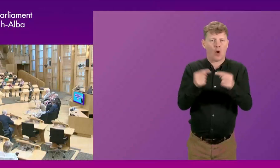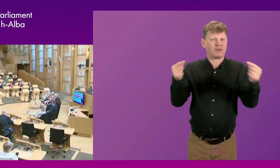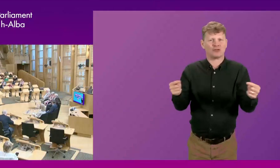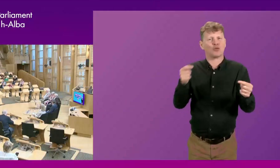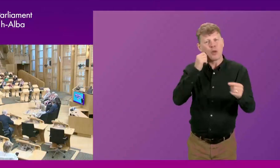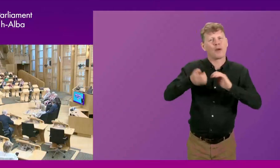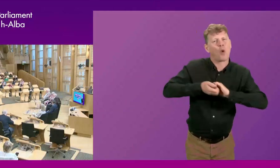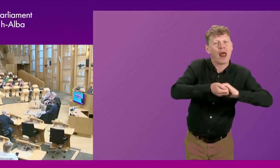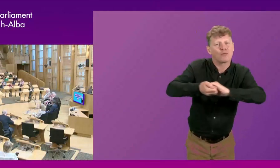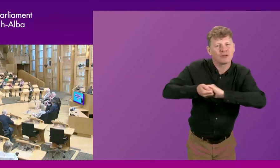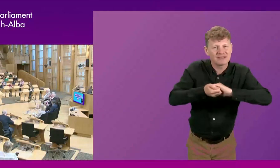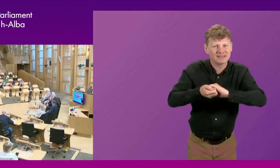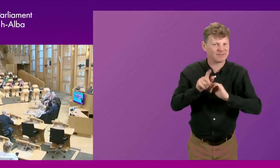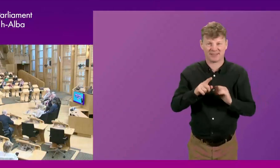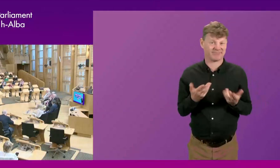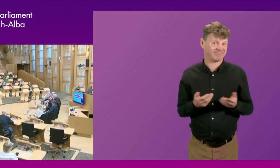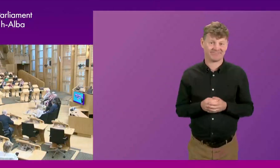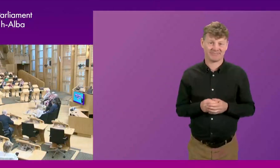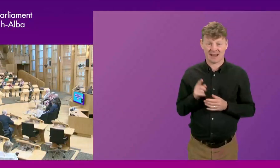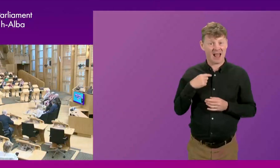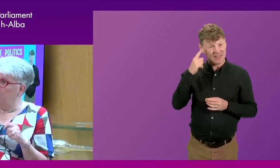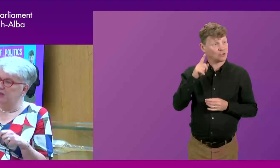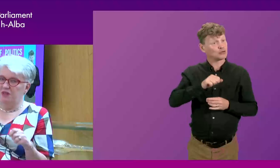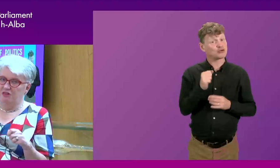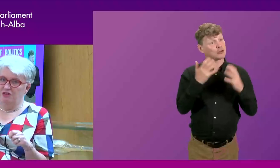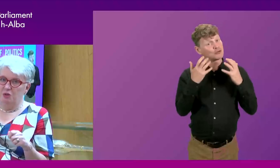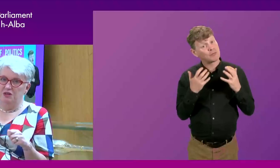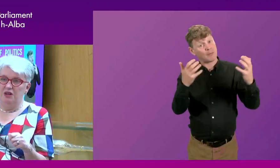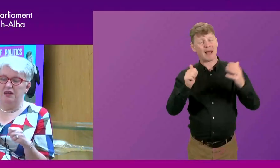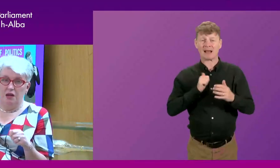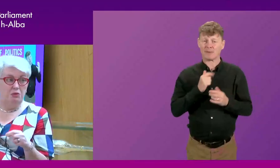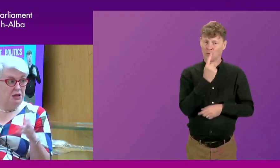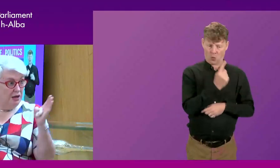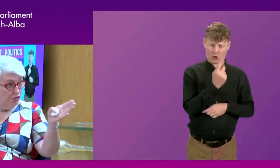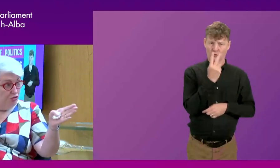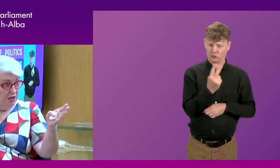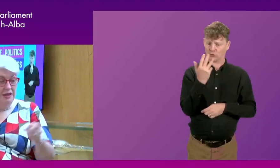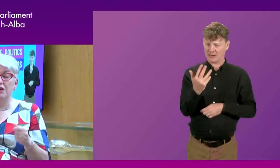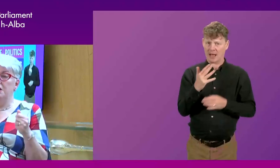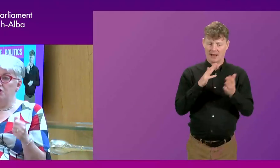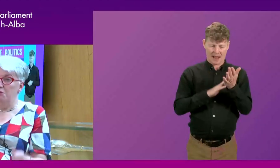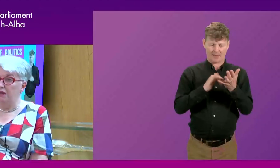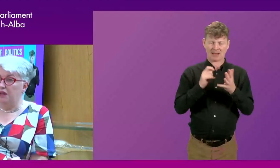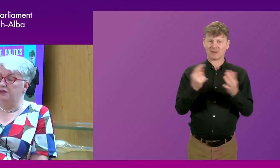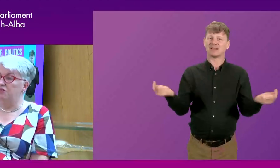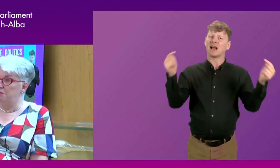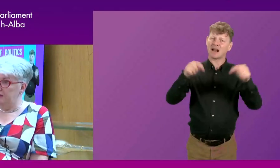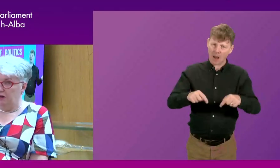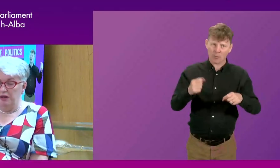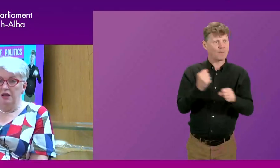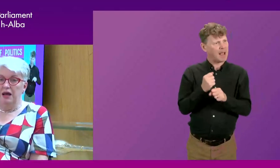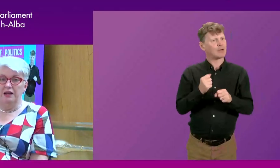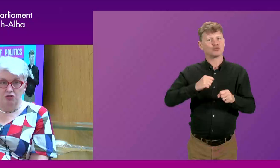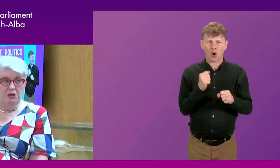And for me, the public expect that every one of the 129 come here, as you said, to make the country